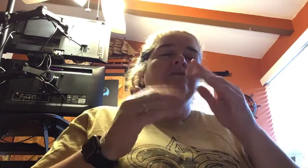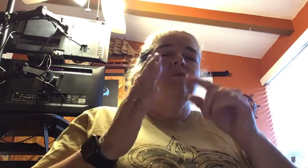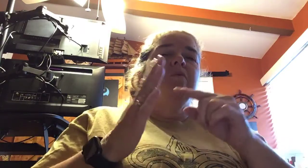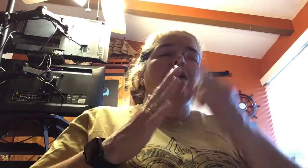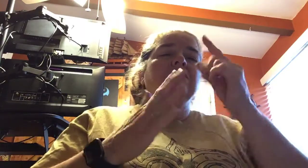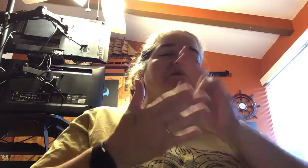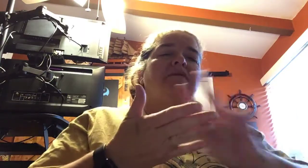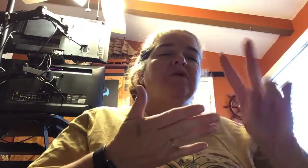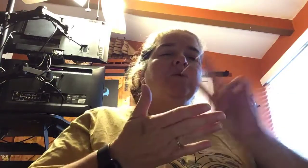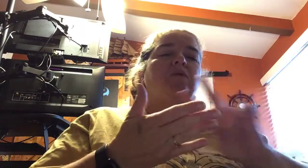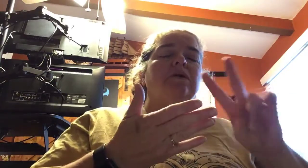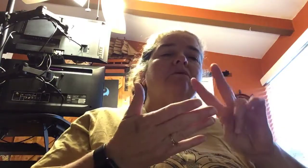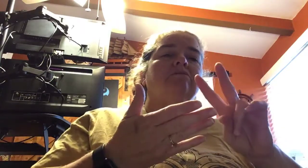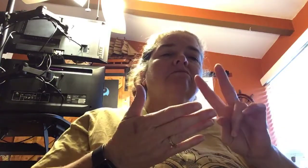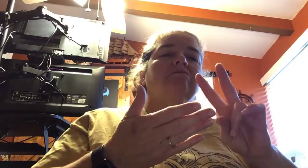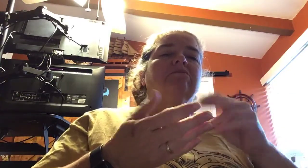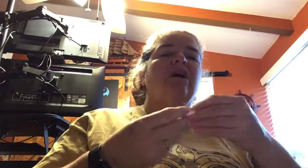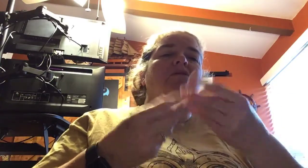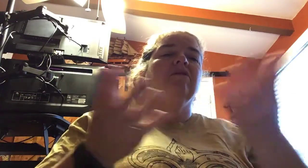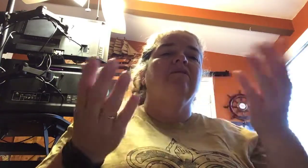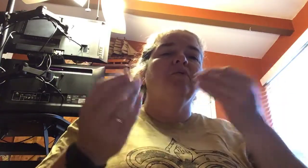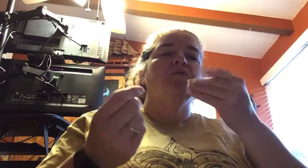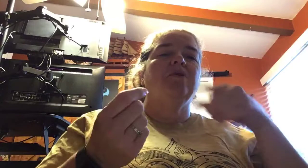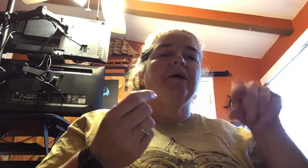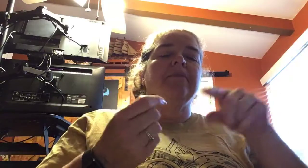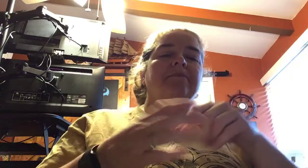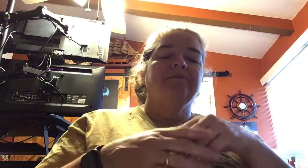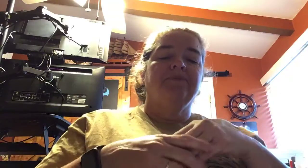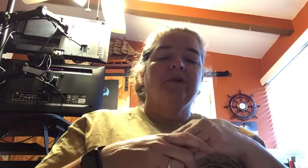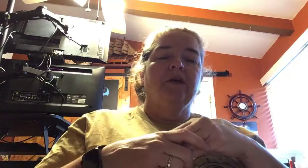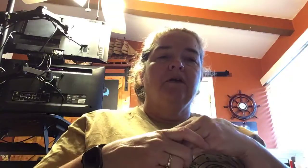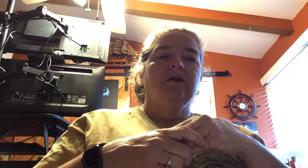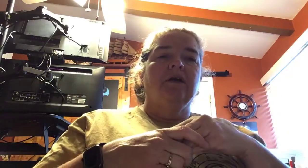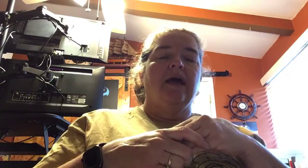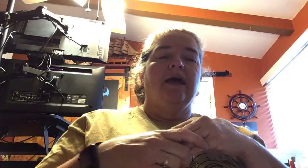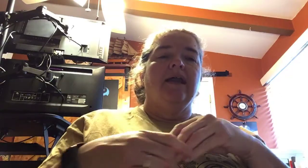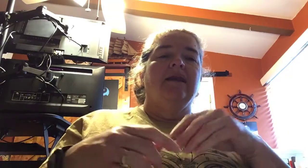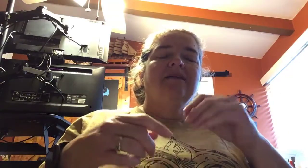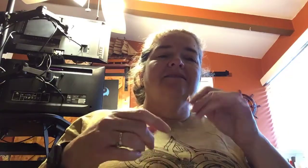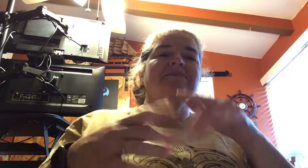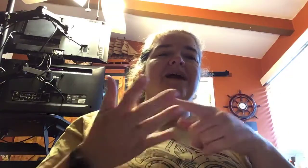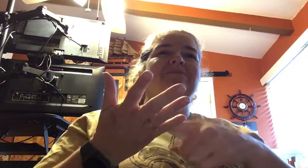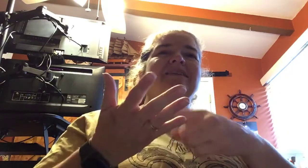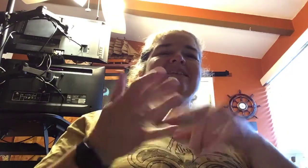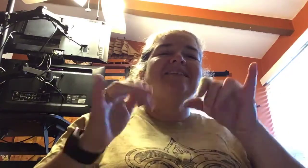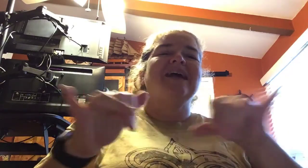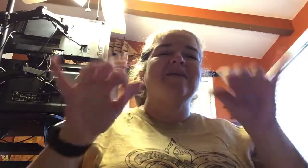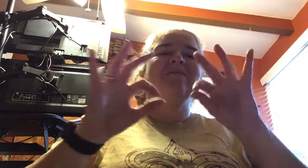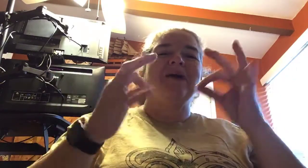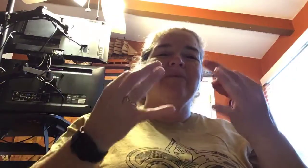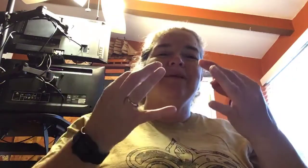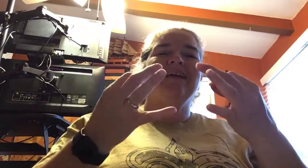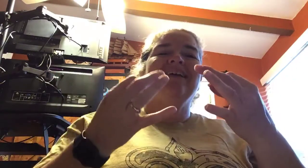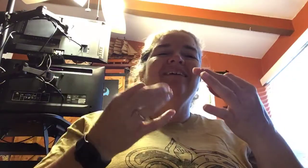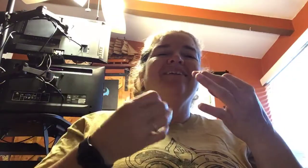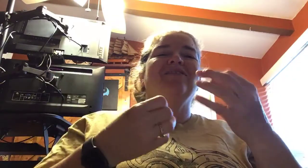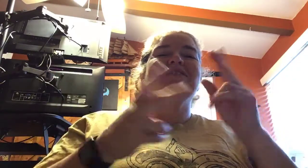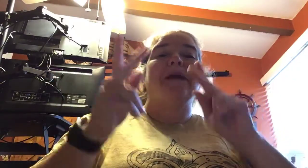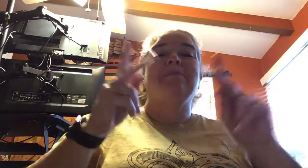once every two weeks, I'll give food to them. And sometimes it's the same family or the same